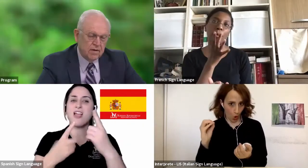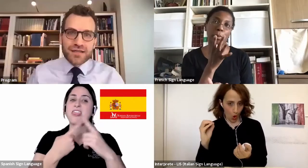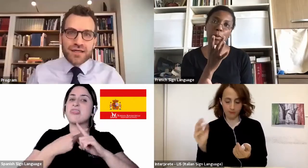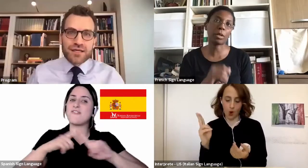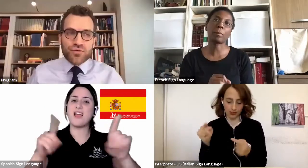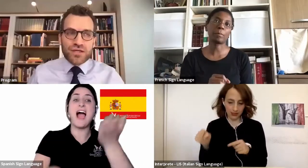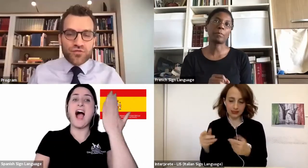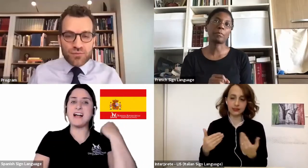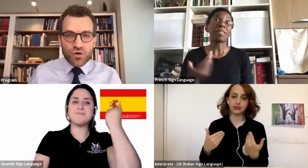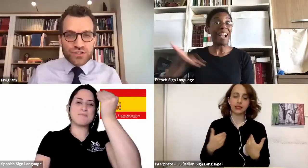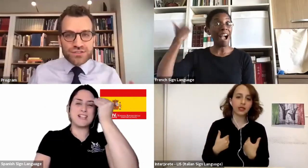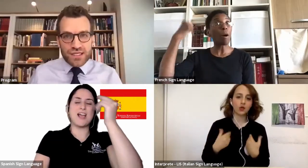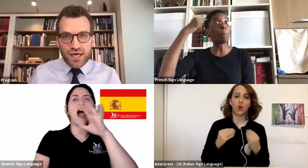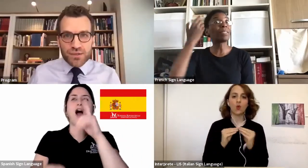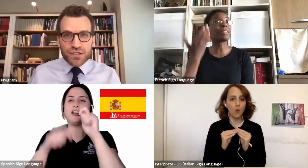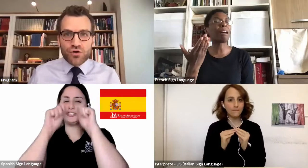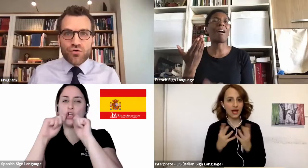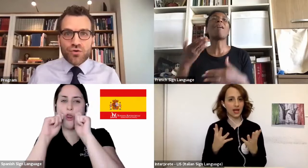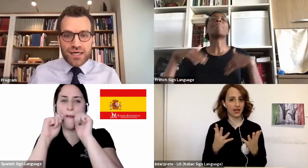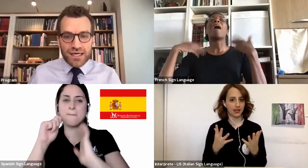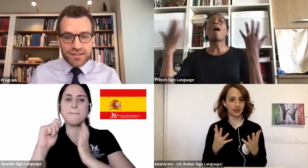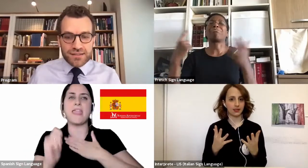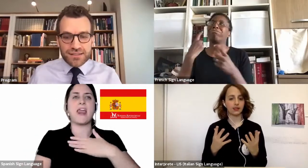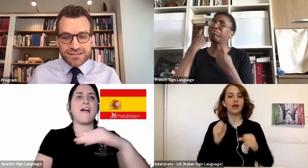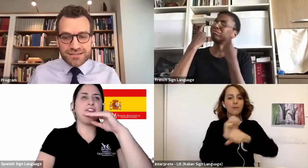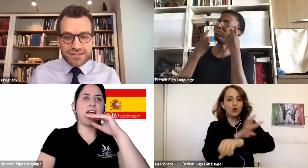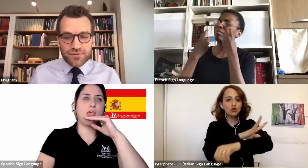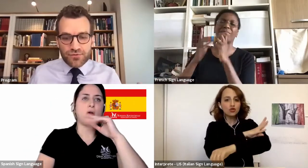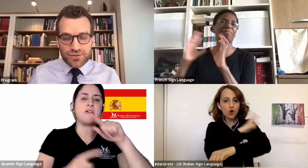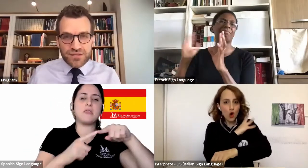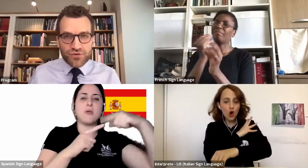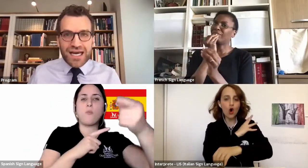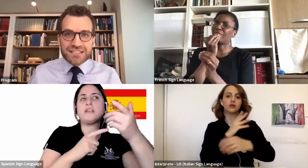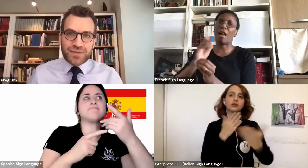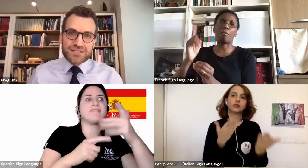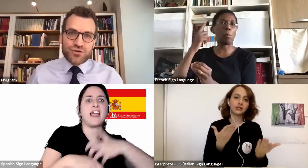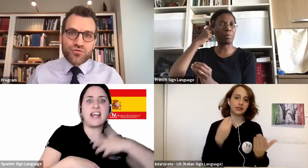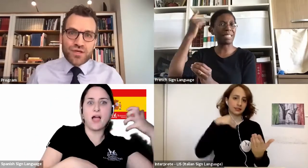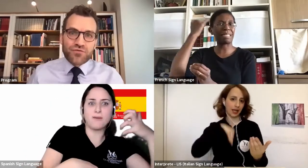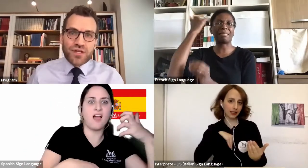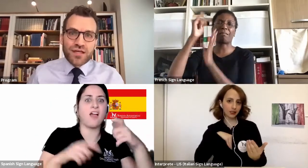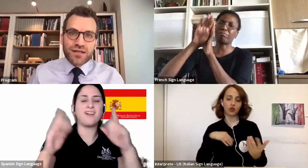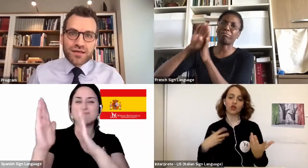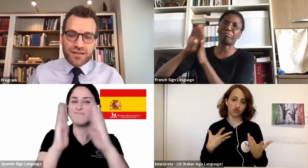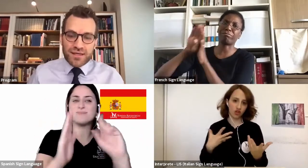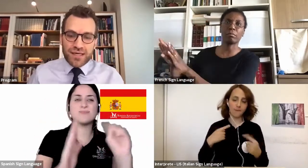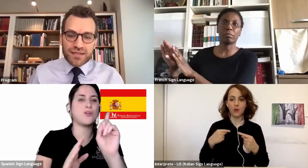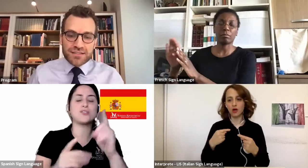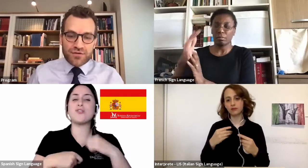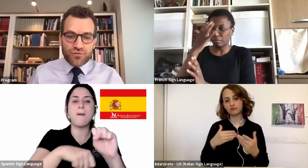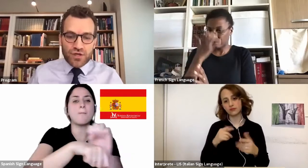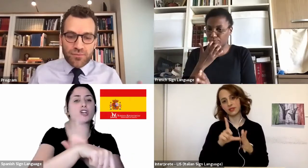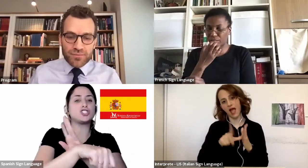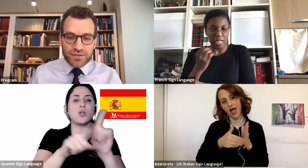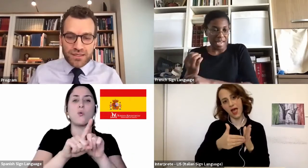thinking. Grief, the emotions, they come and go. And these different aspects of grief, they may